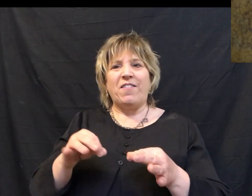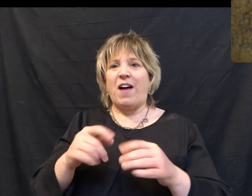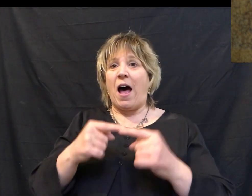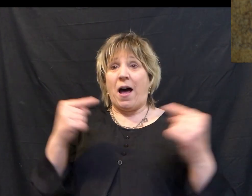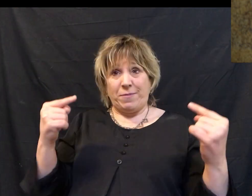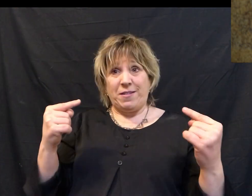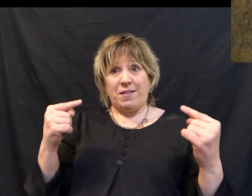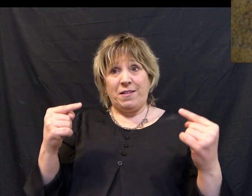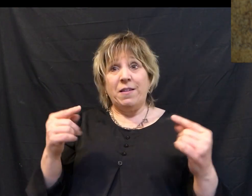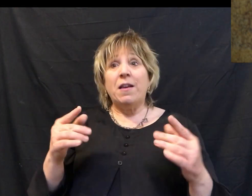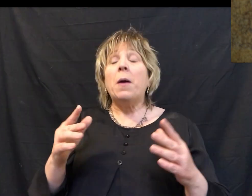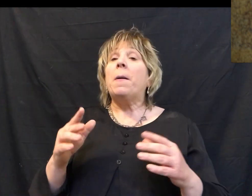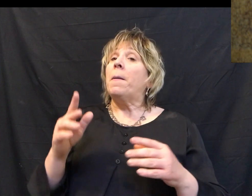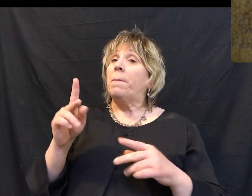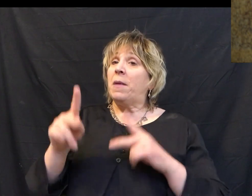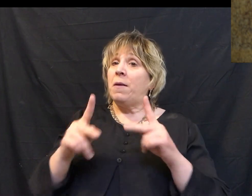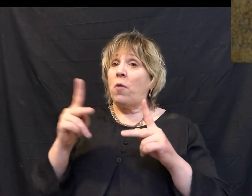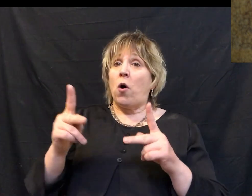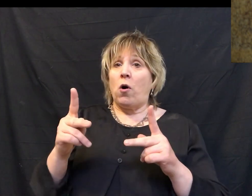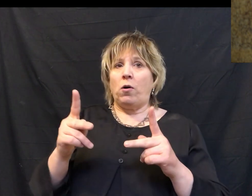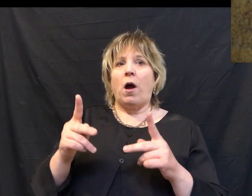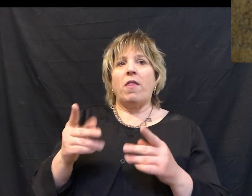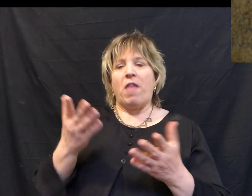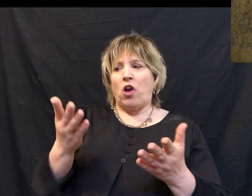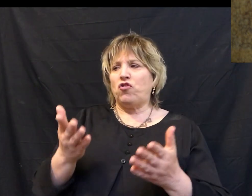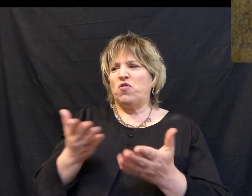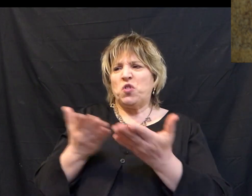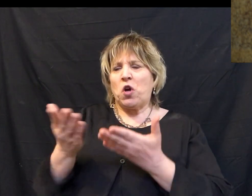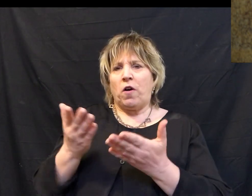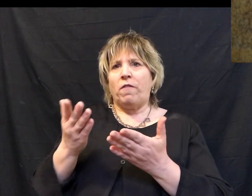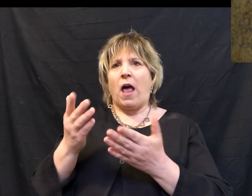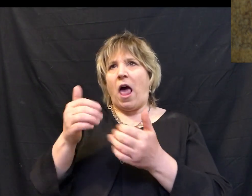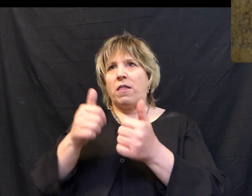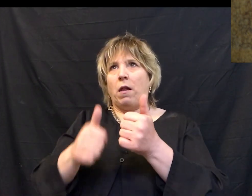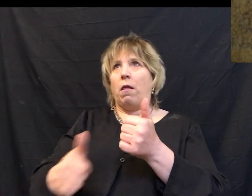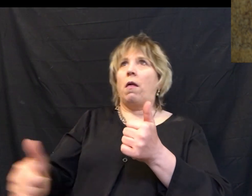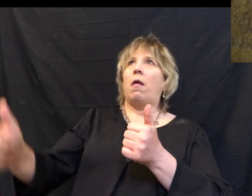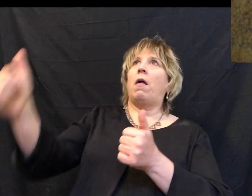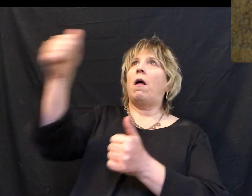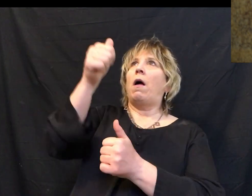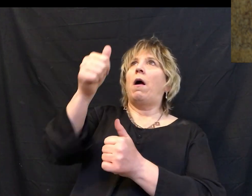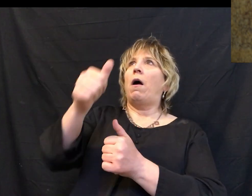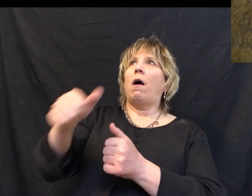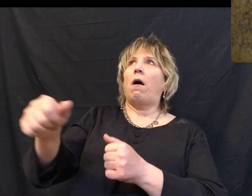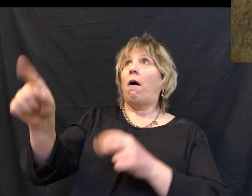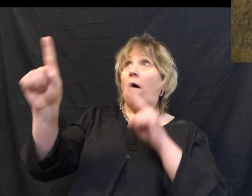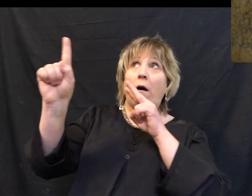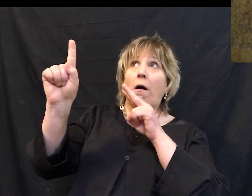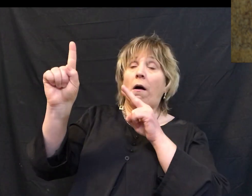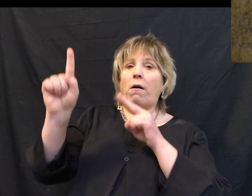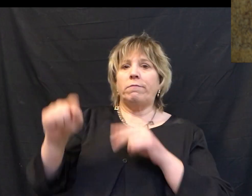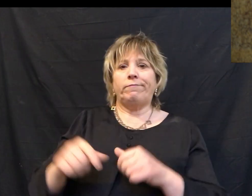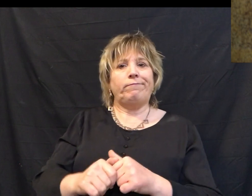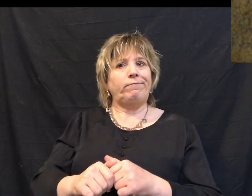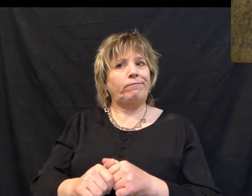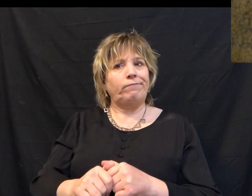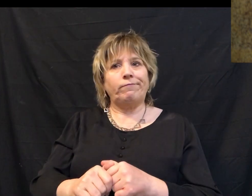vice versa, that the people are there to cater to their whims and put them up on these giant, giant pedestals.